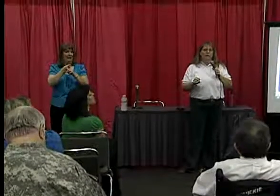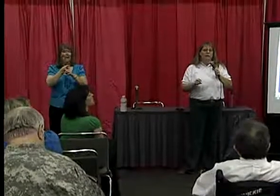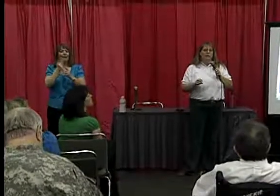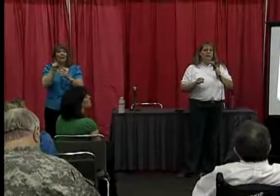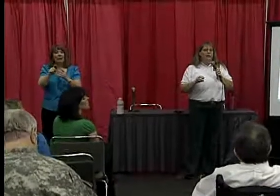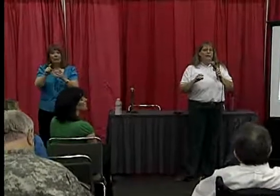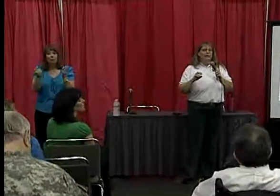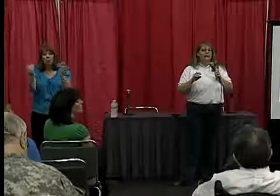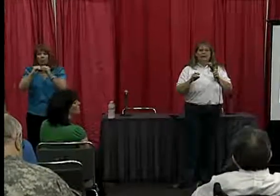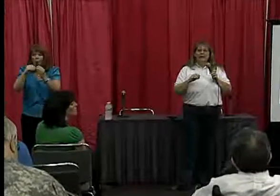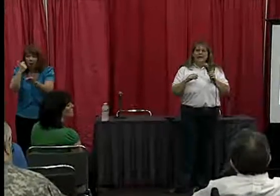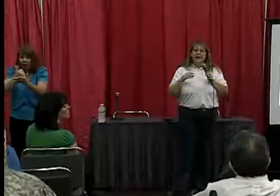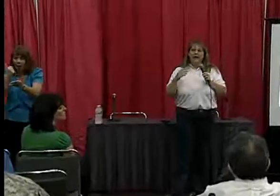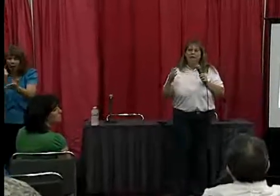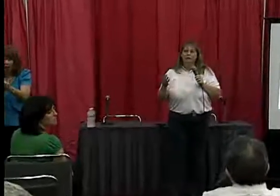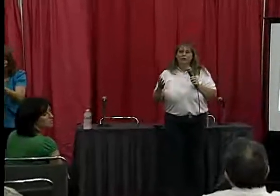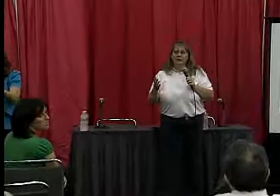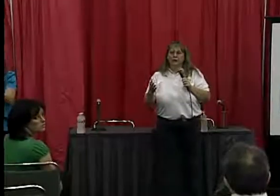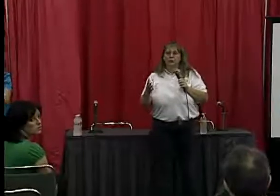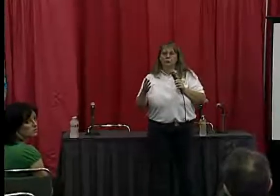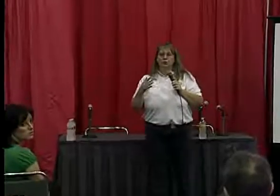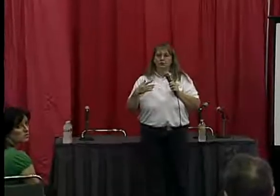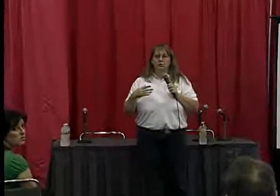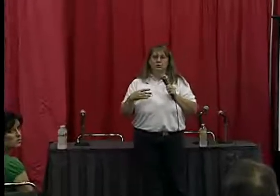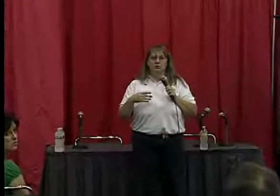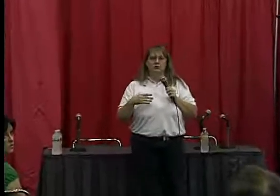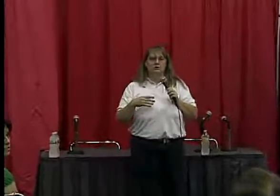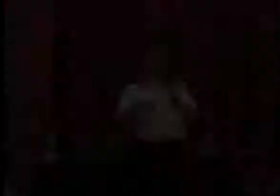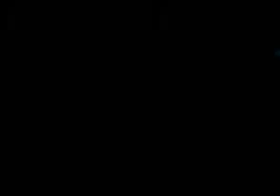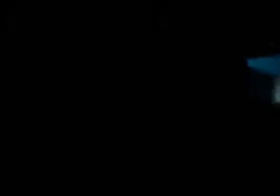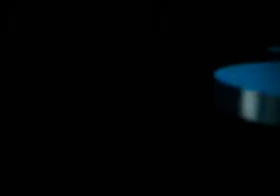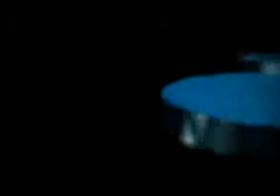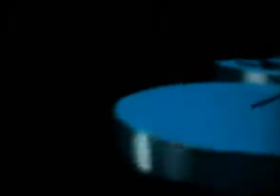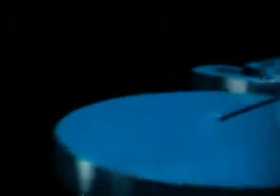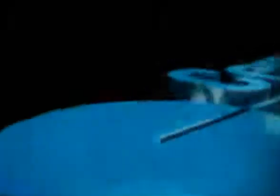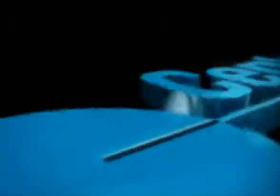help and had no family resources.